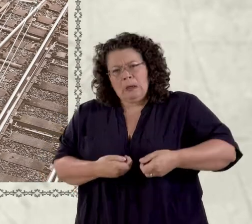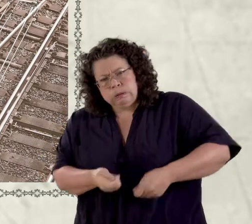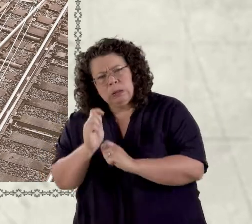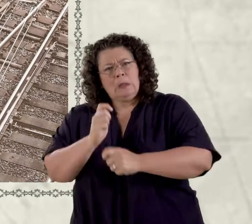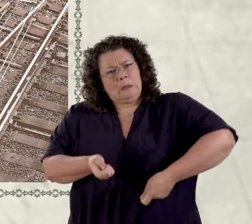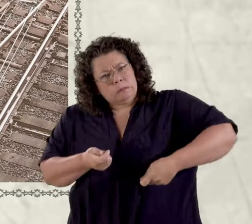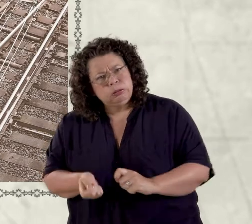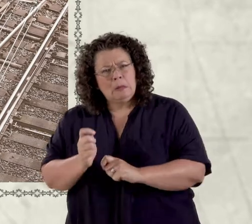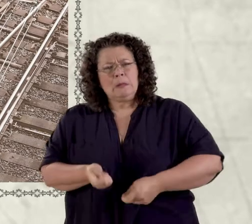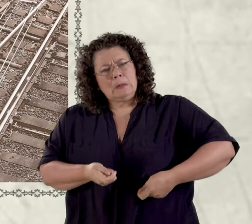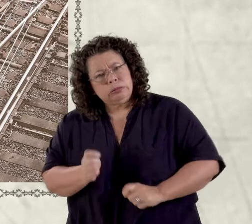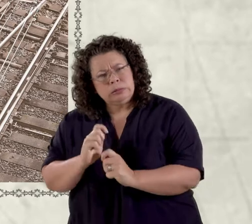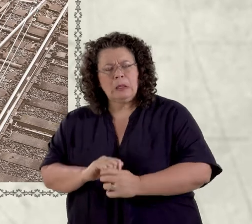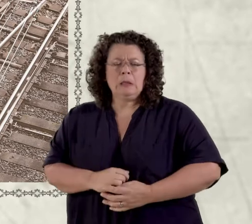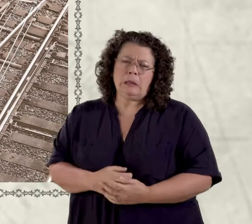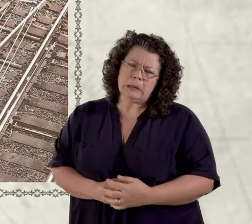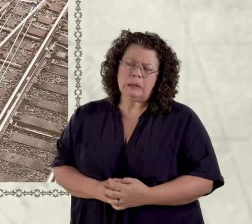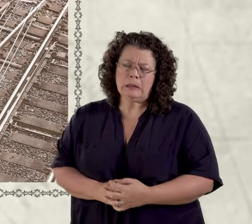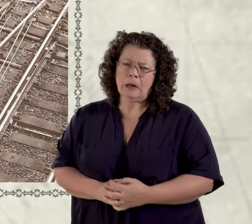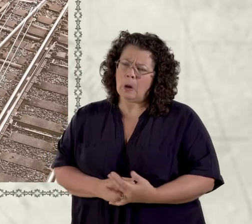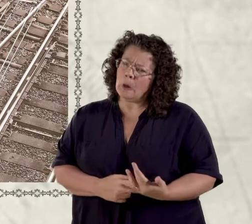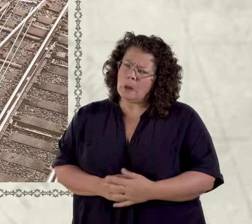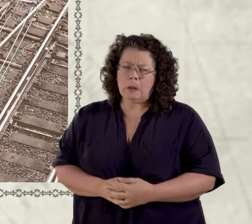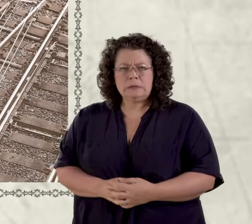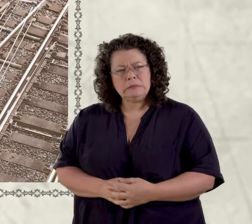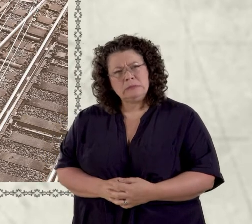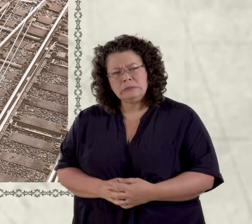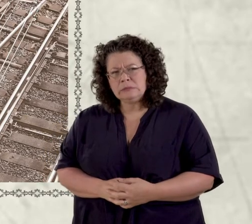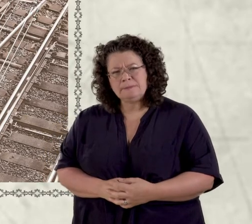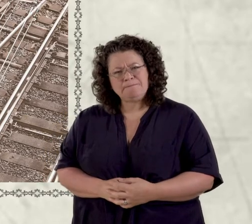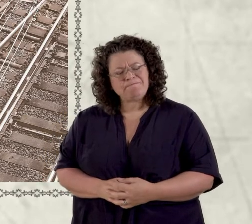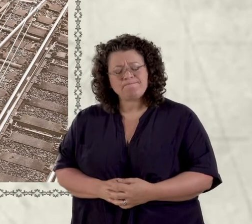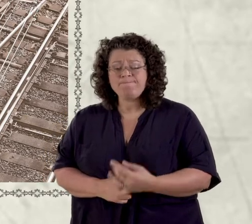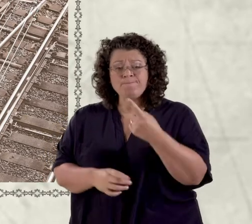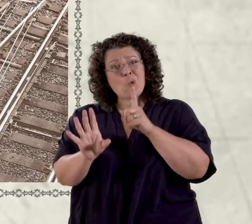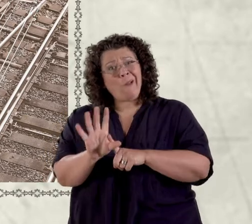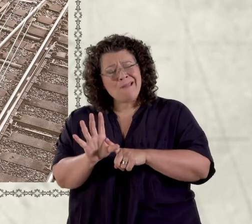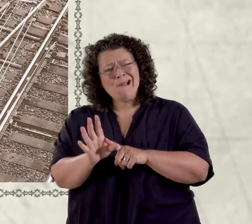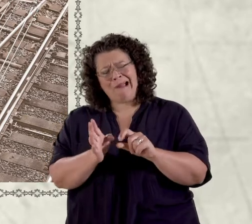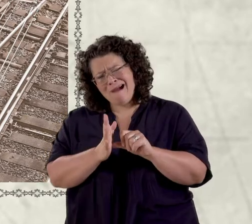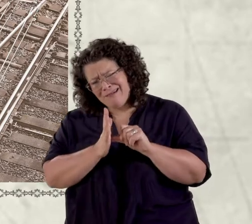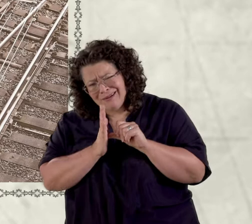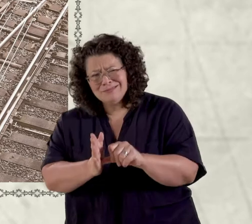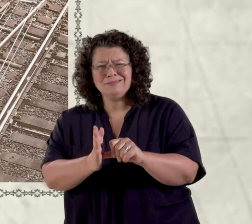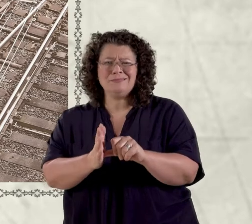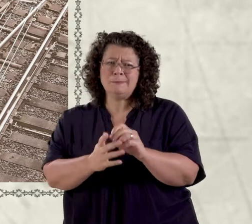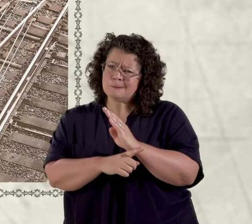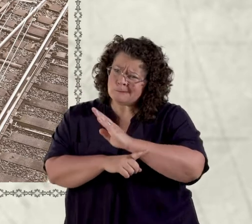cut pull oh after a year of very hard